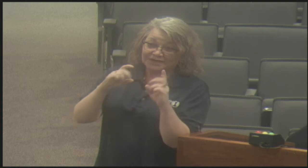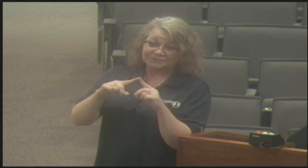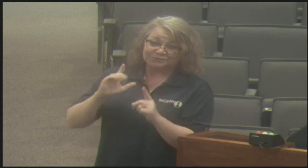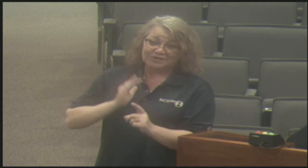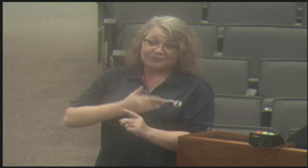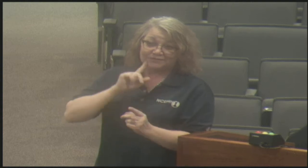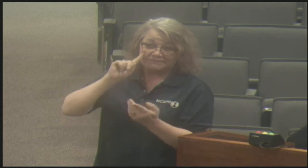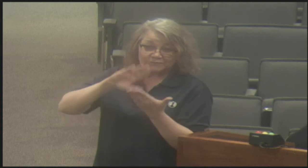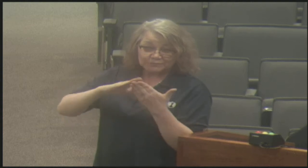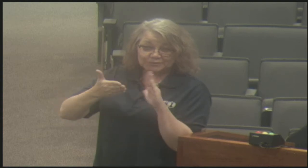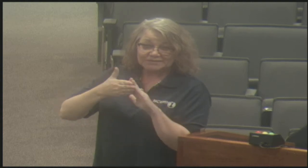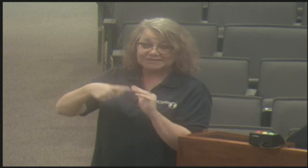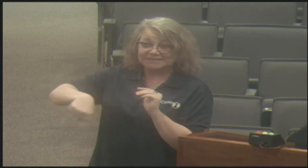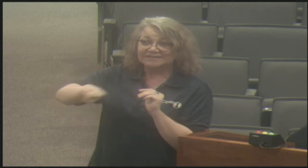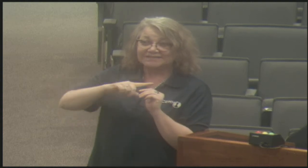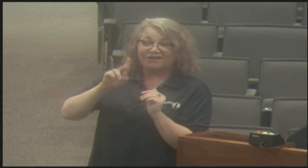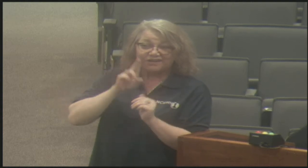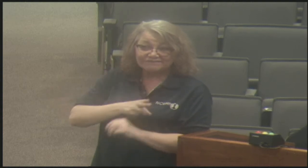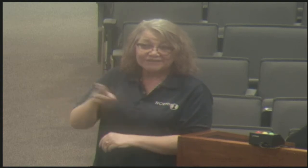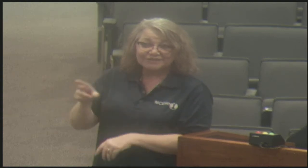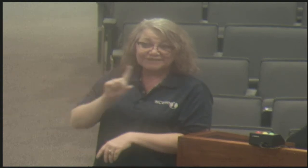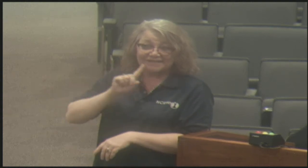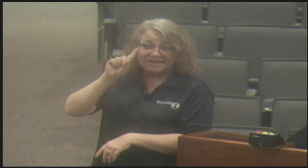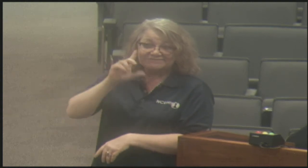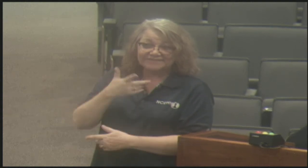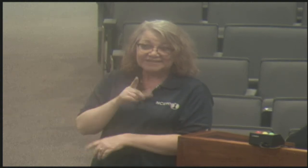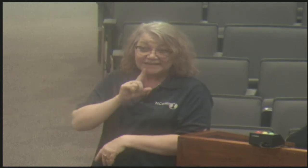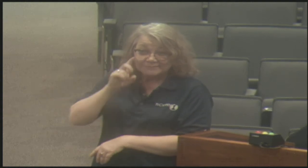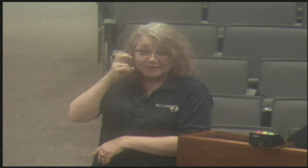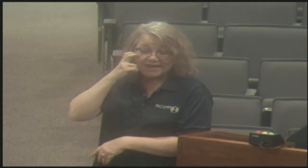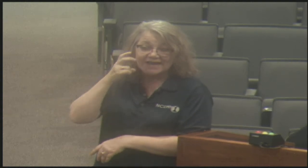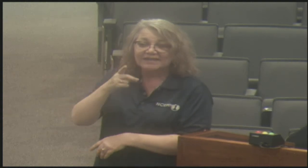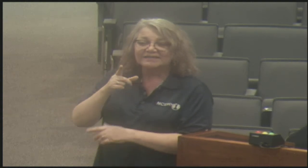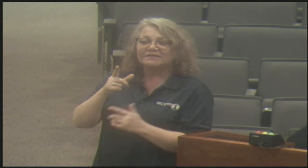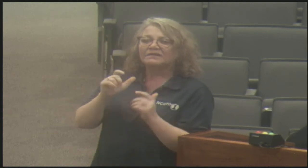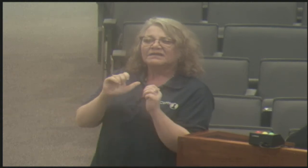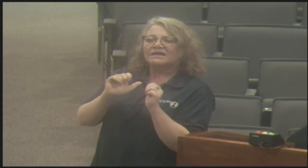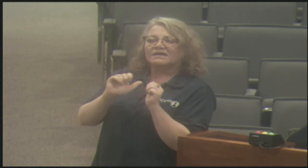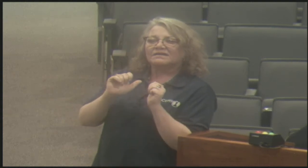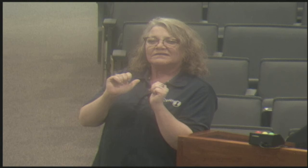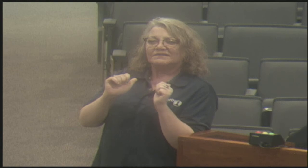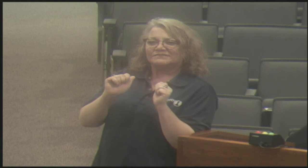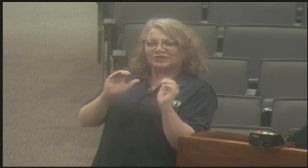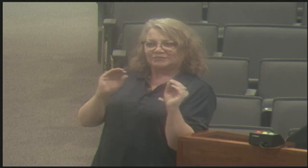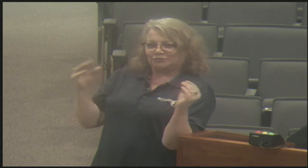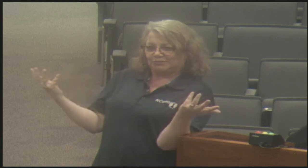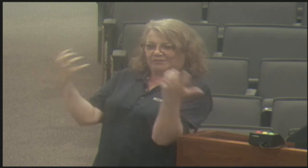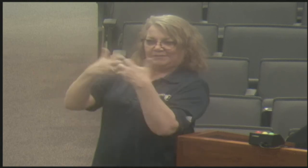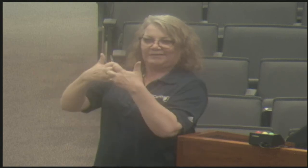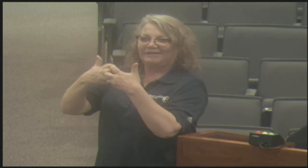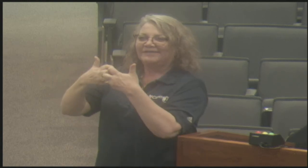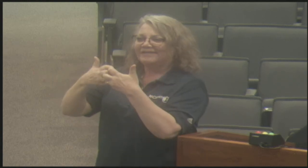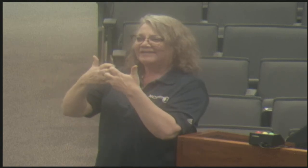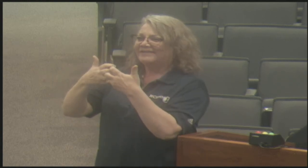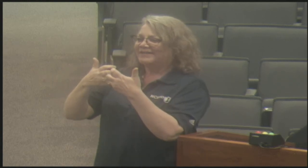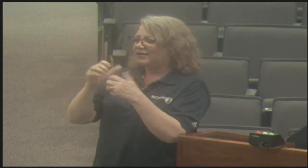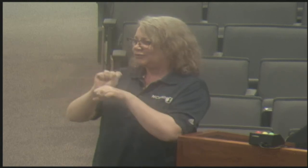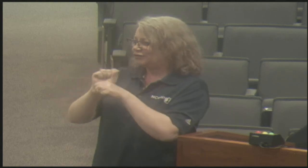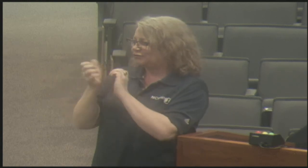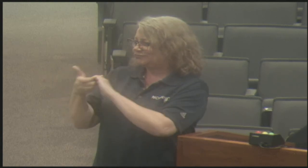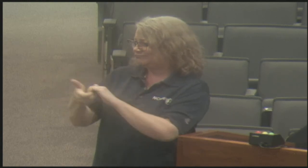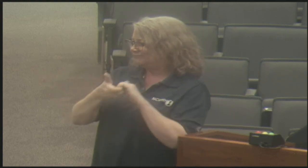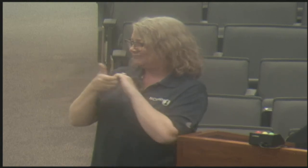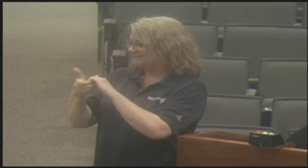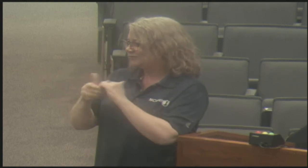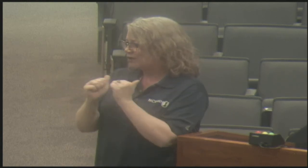not always look to that as a threat initially, but that there may be a communication barrier. We give them information about how to deal